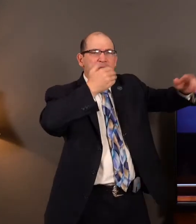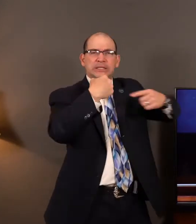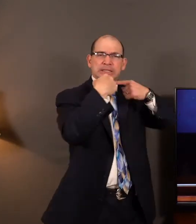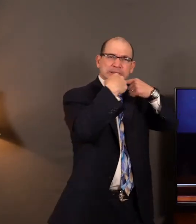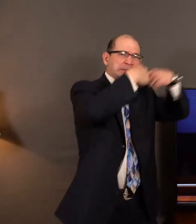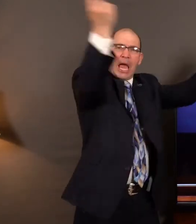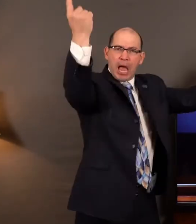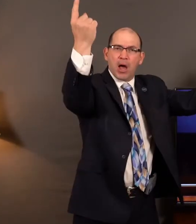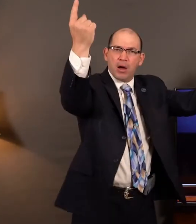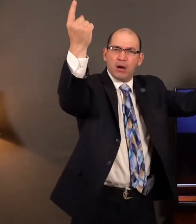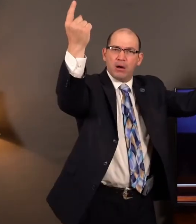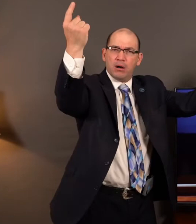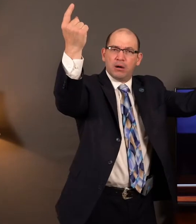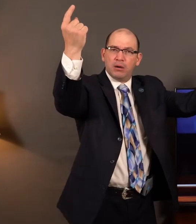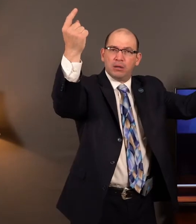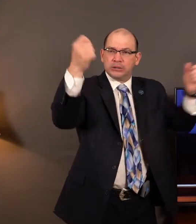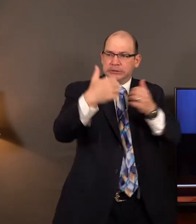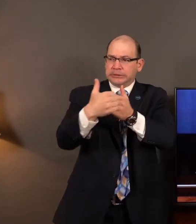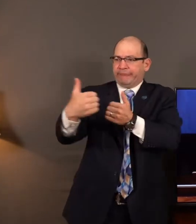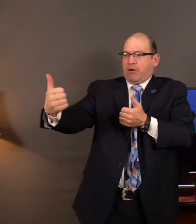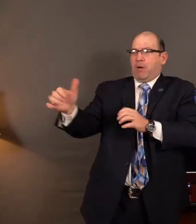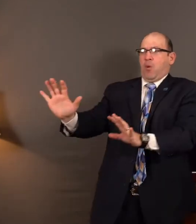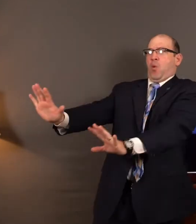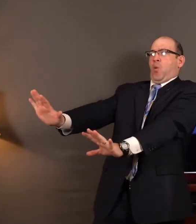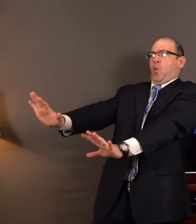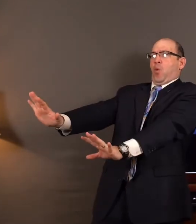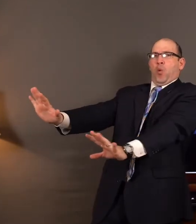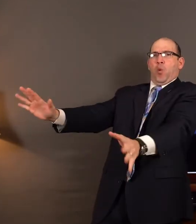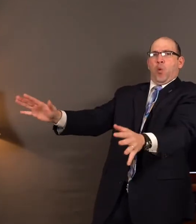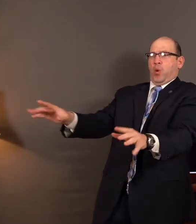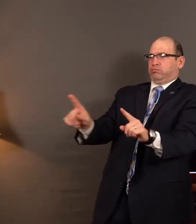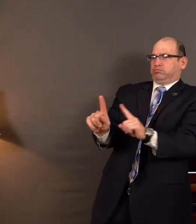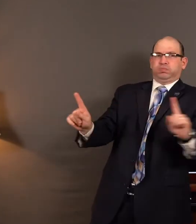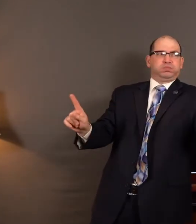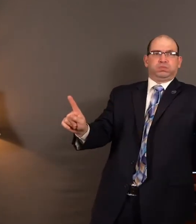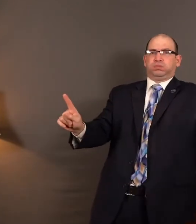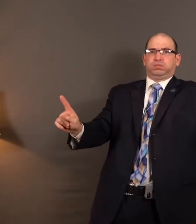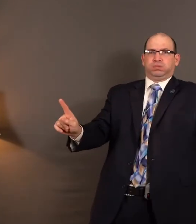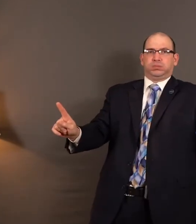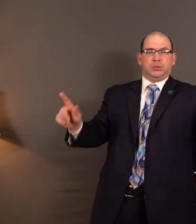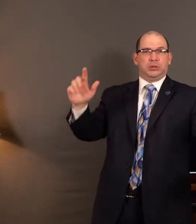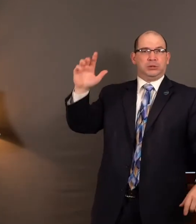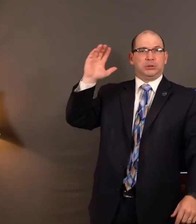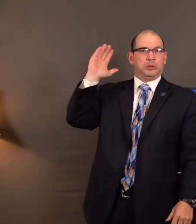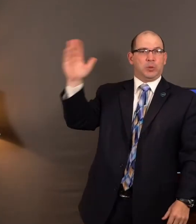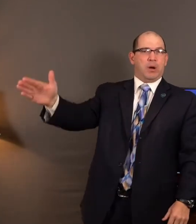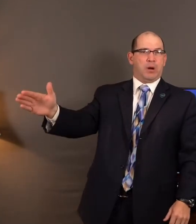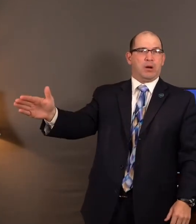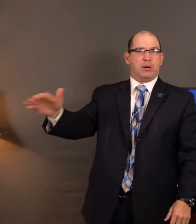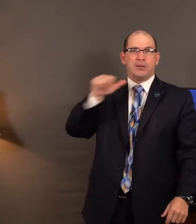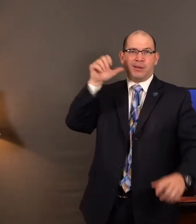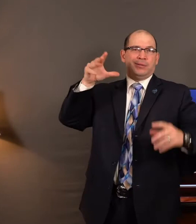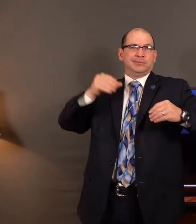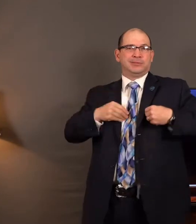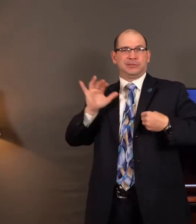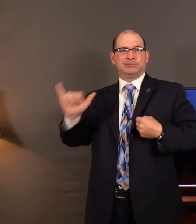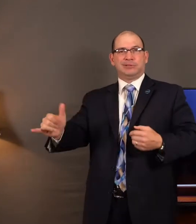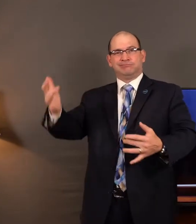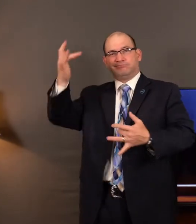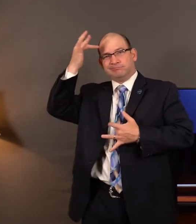leprosy. And so that they could stay as far away from you as was possible. To not contract the deadly and terrible disease that you